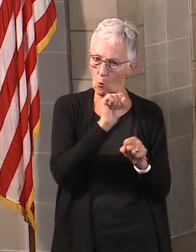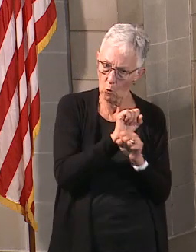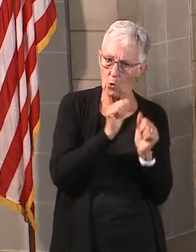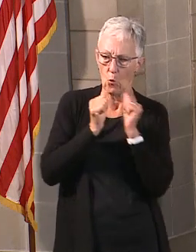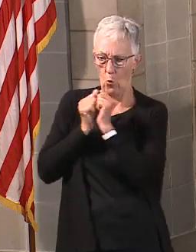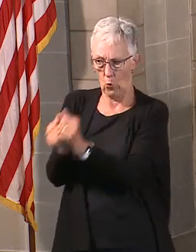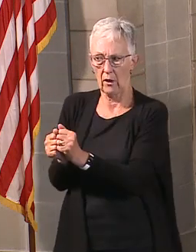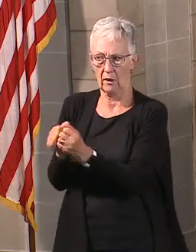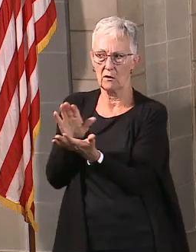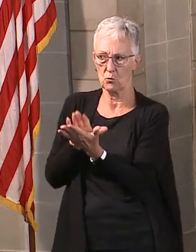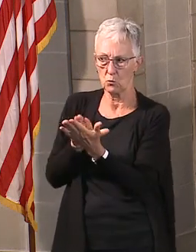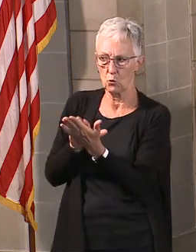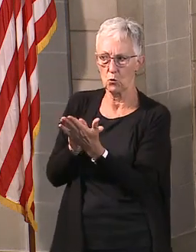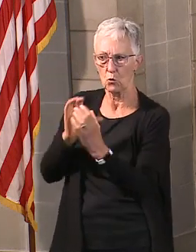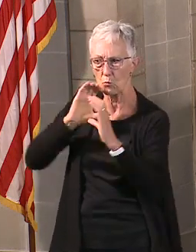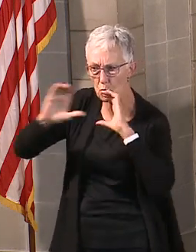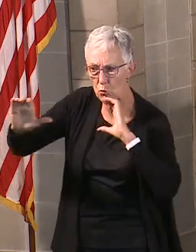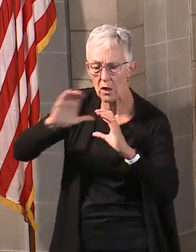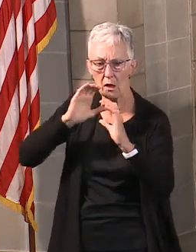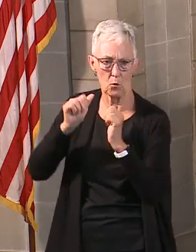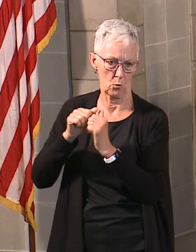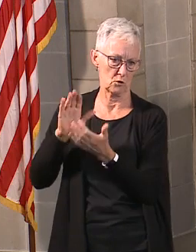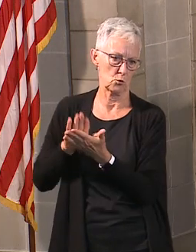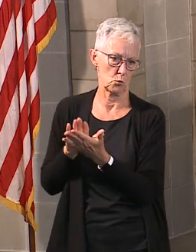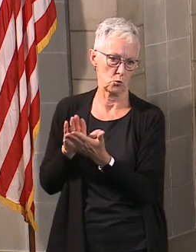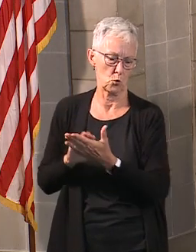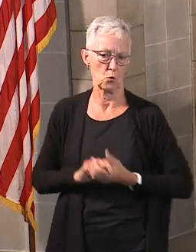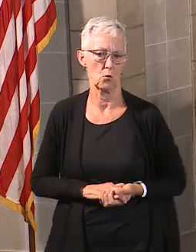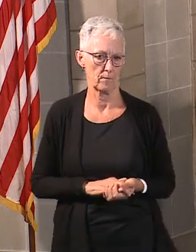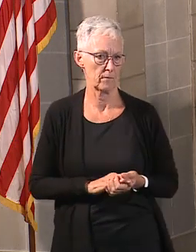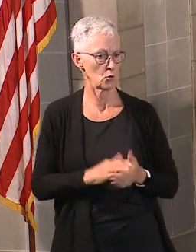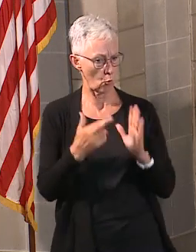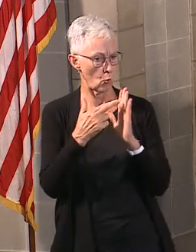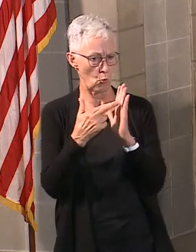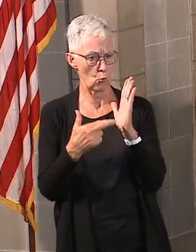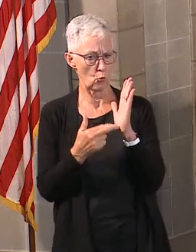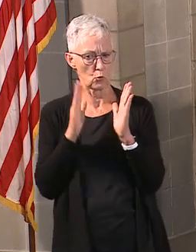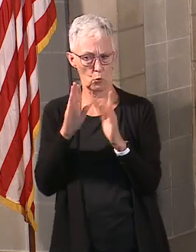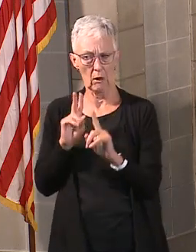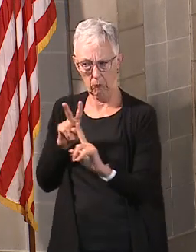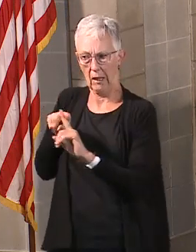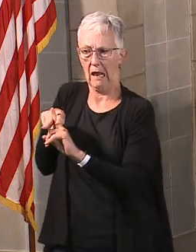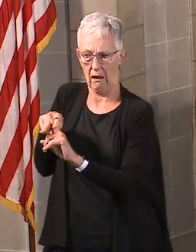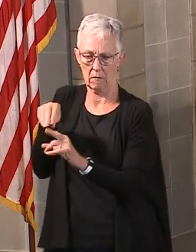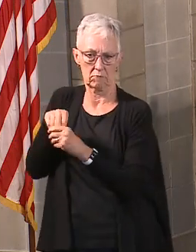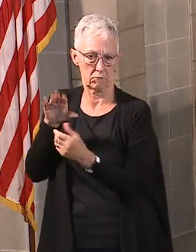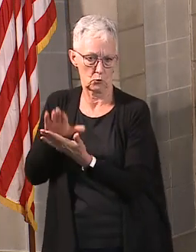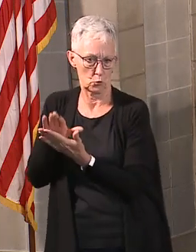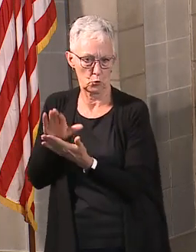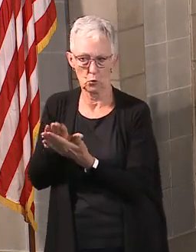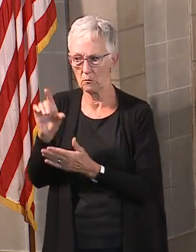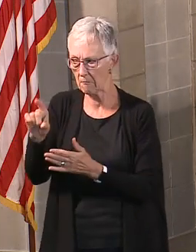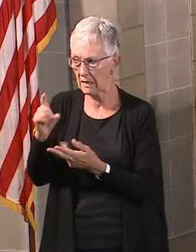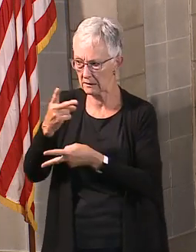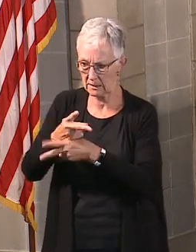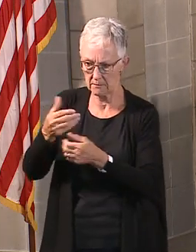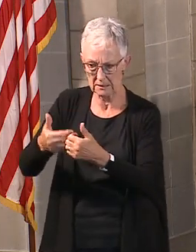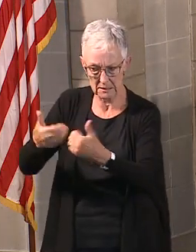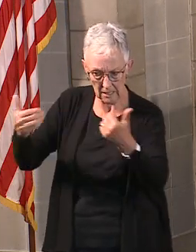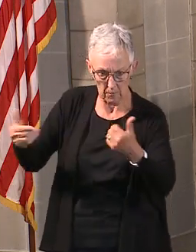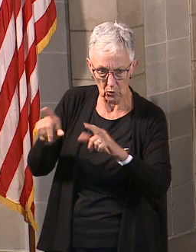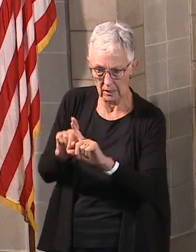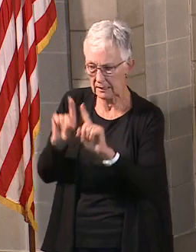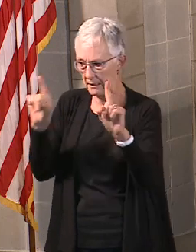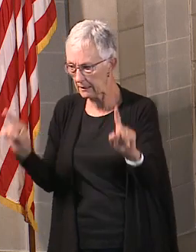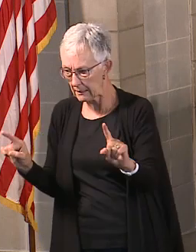the same sort of rules are going apply about social distancing and so forth as we bring kids back. Some schools will be able to do that more easily than others.